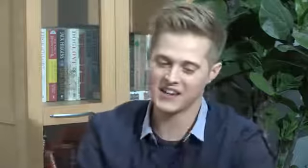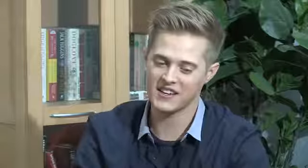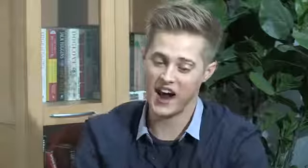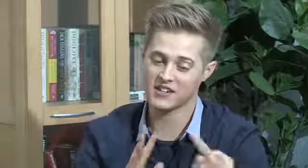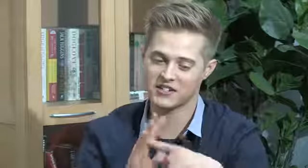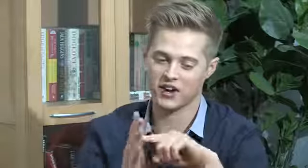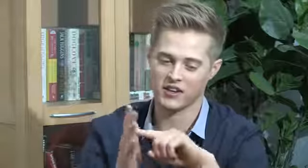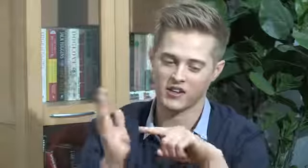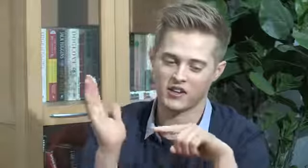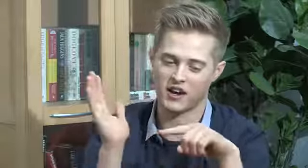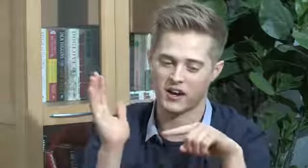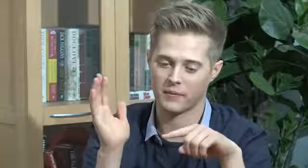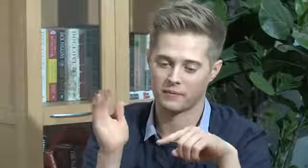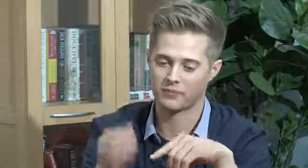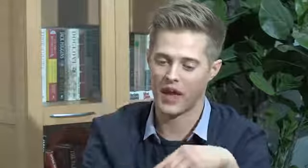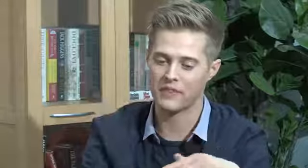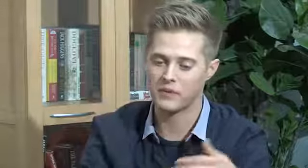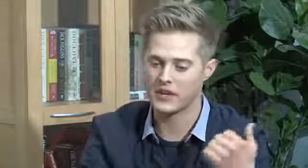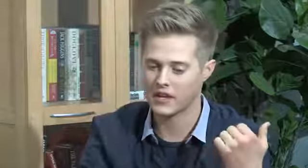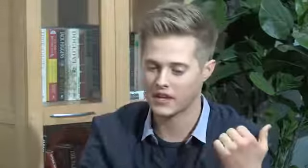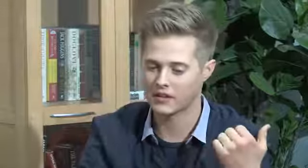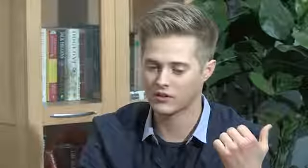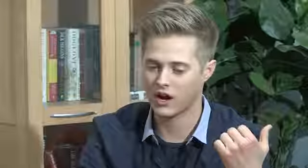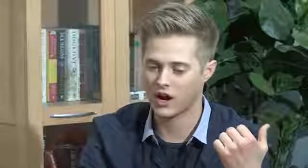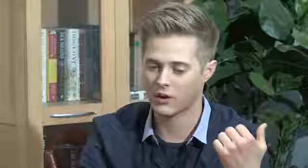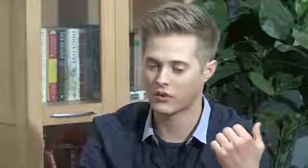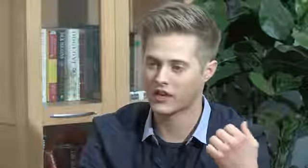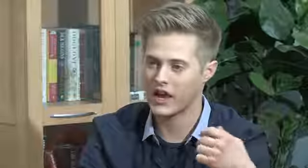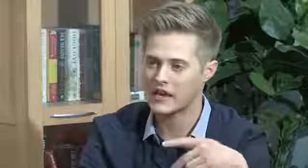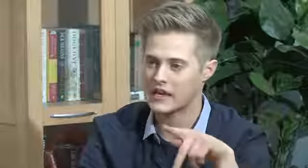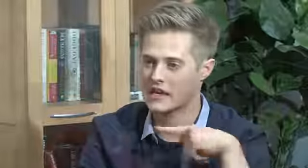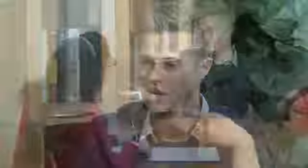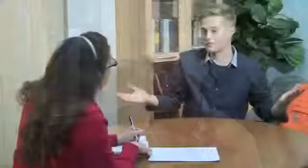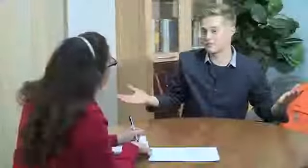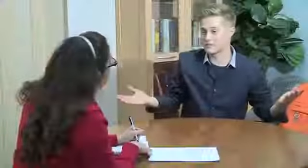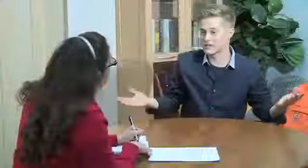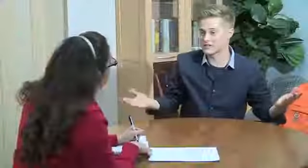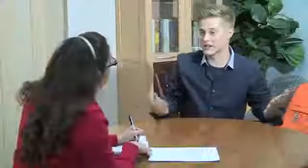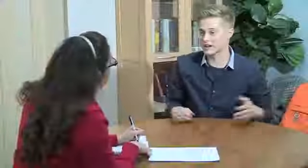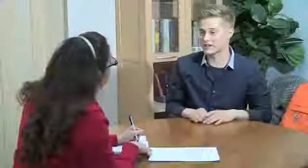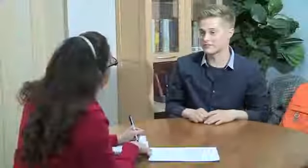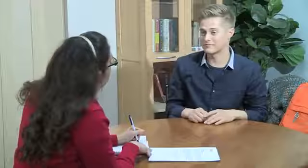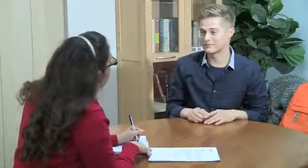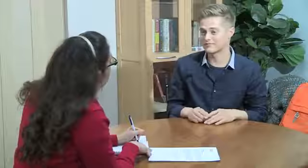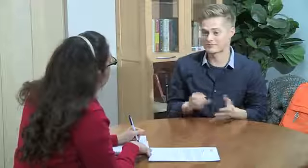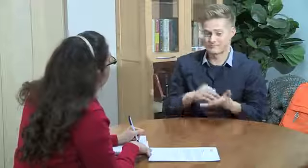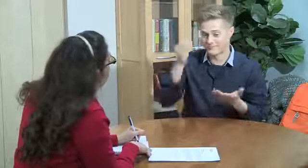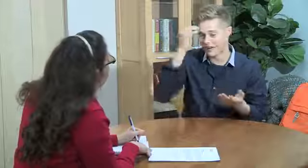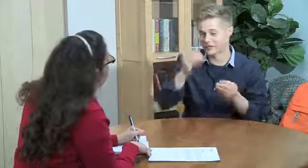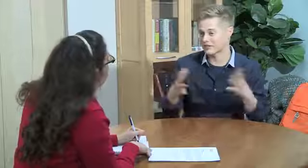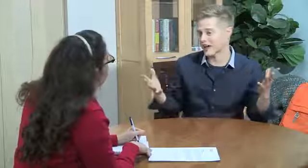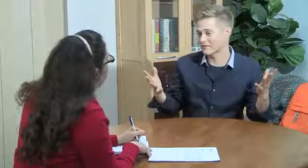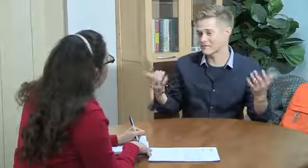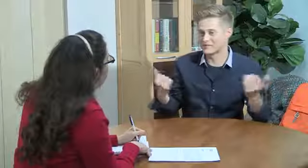started at the beginning with Katie. Three years later, I've learned a lot. So